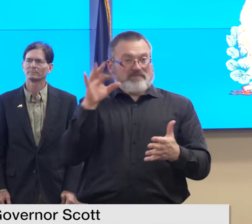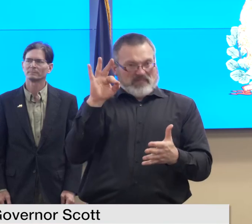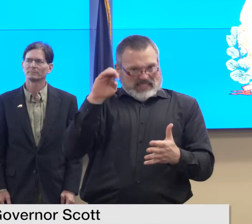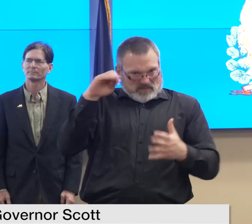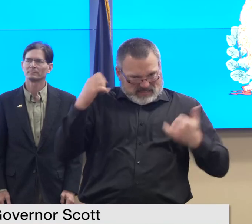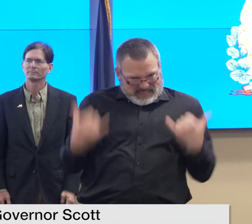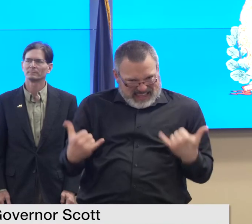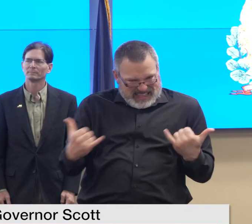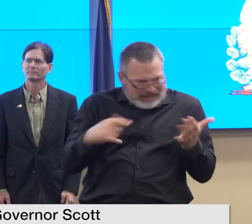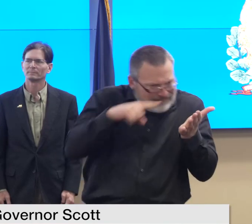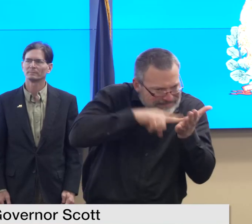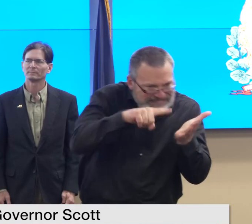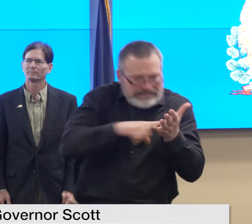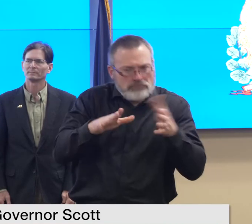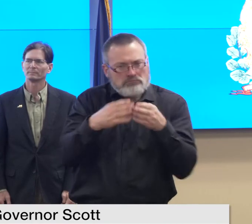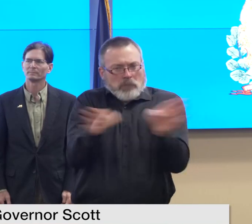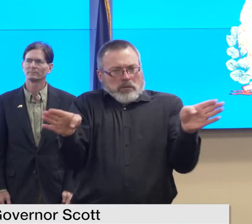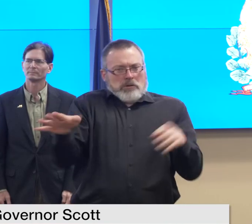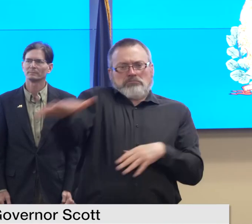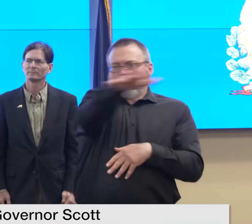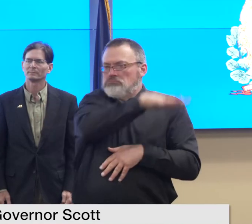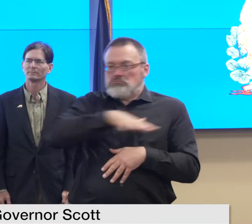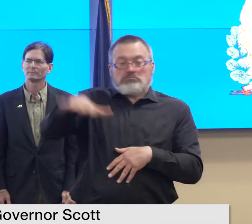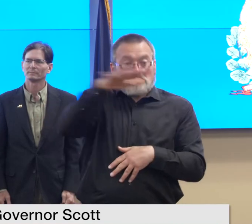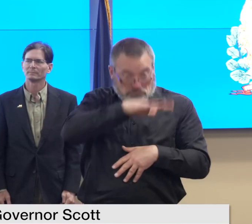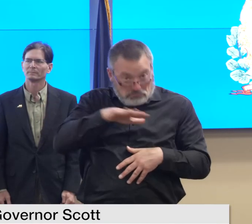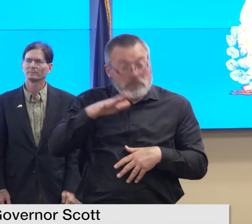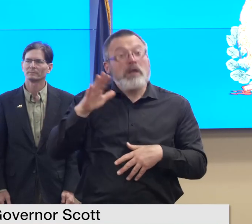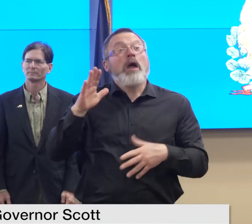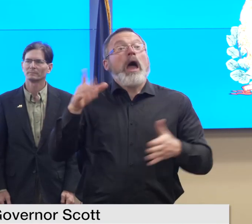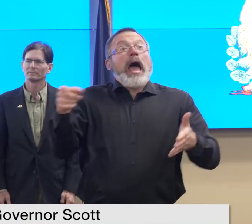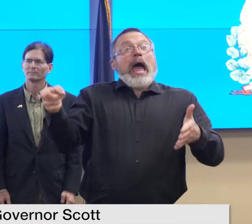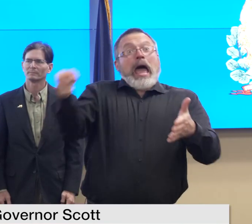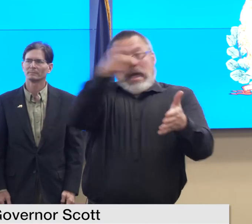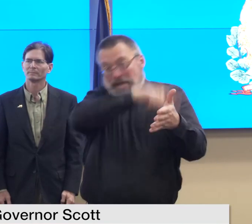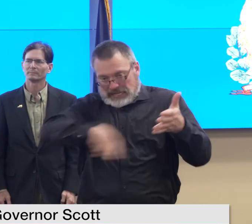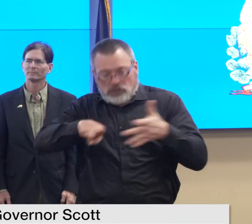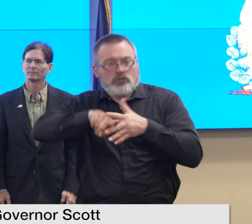to determine if any counties qualify for individual assistance